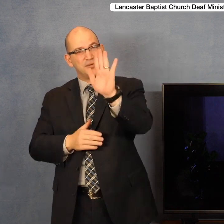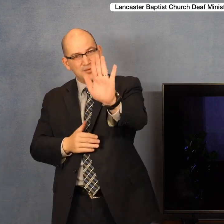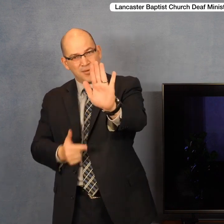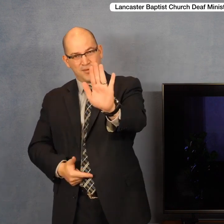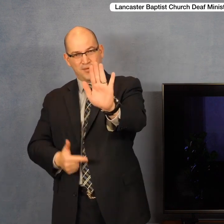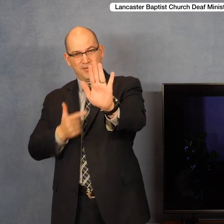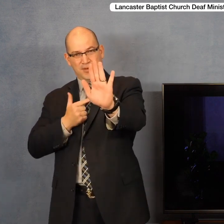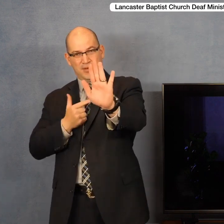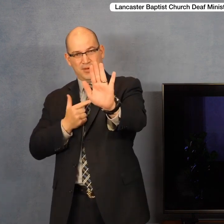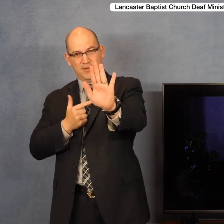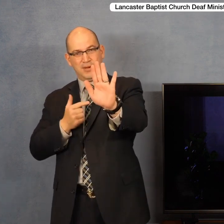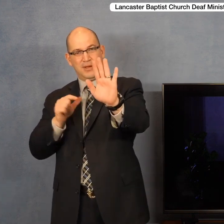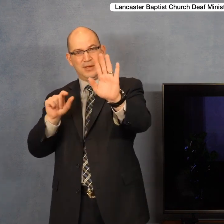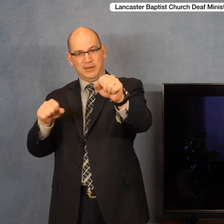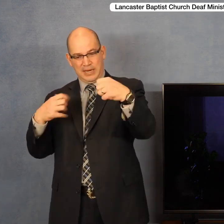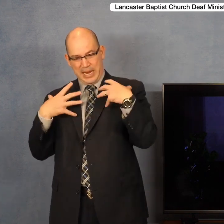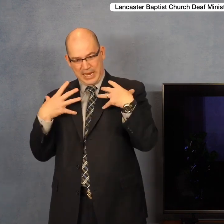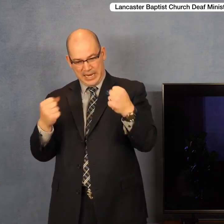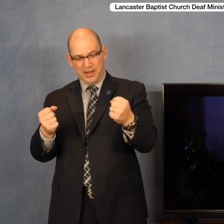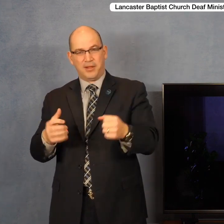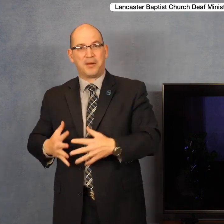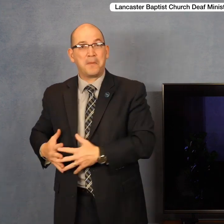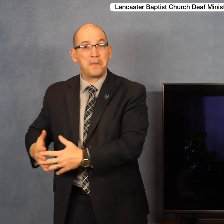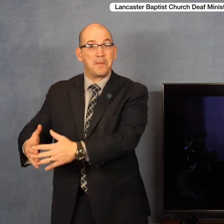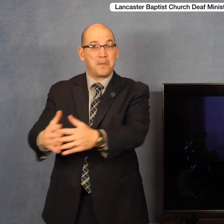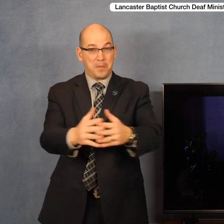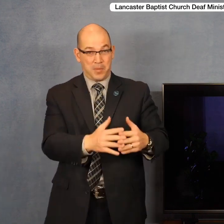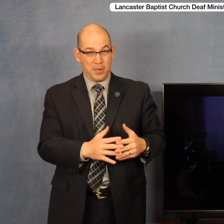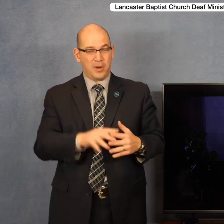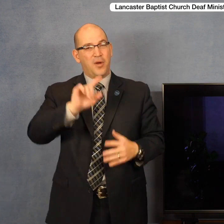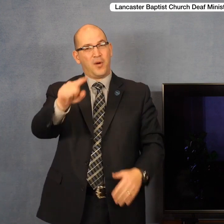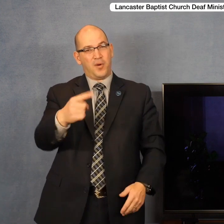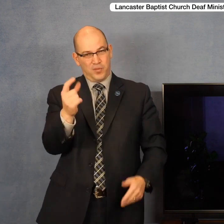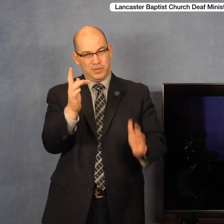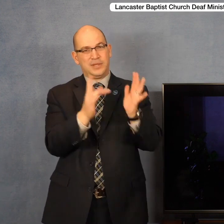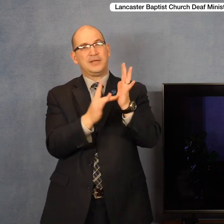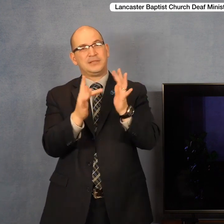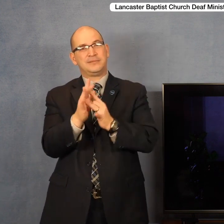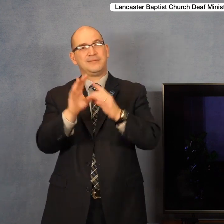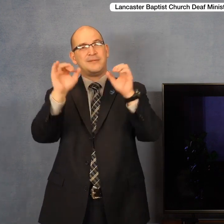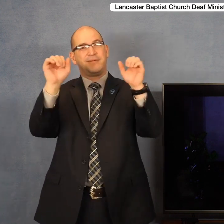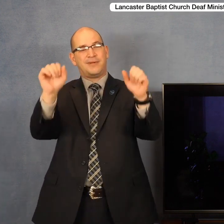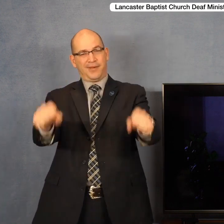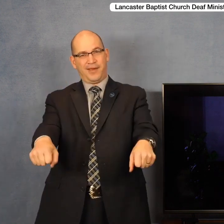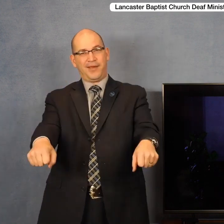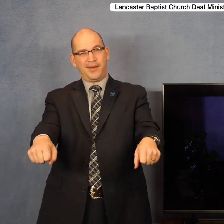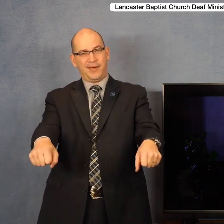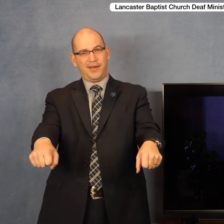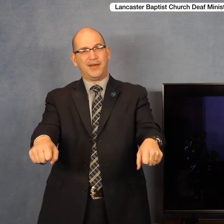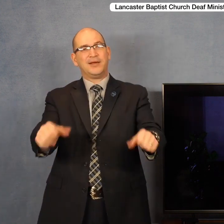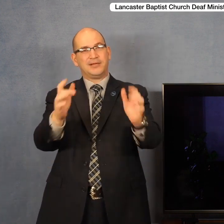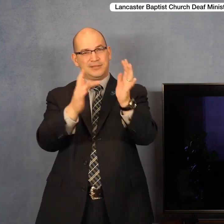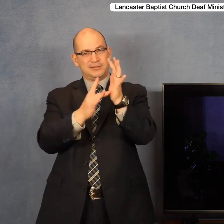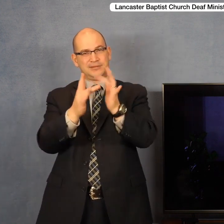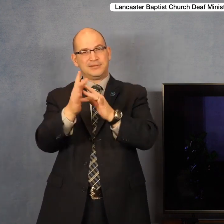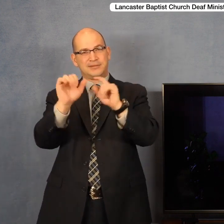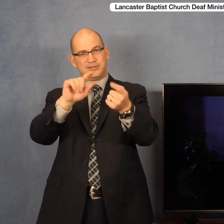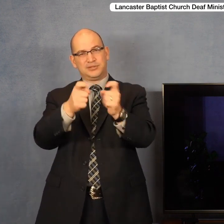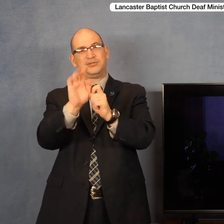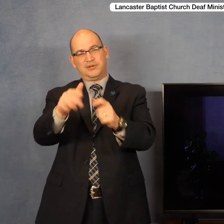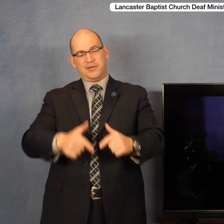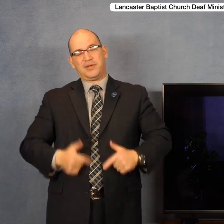Jesus can heal our land. It's only Jesus that can truly make the difference.